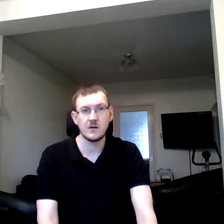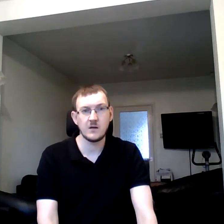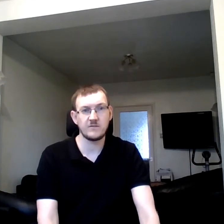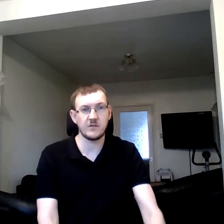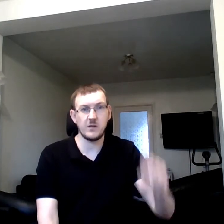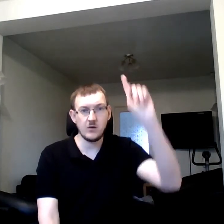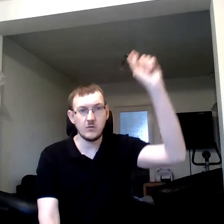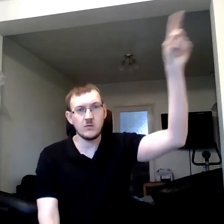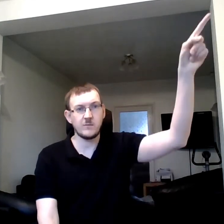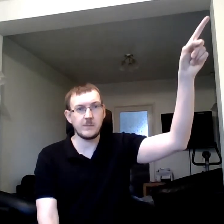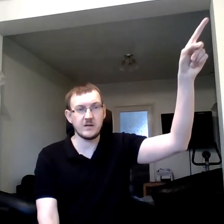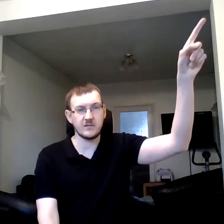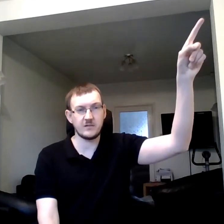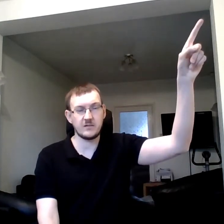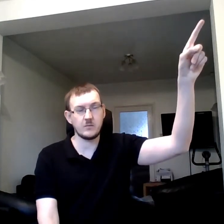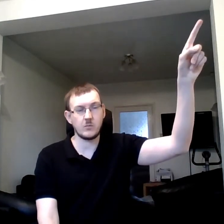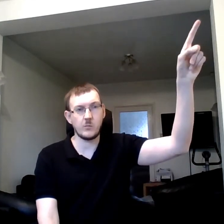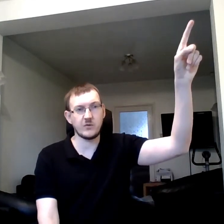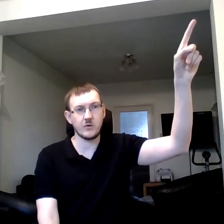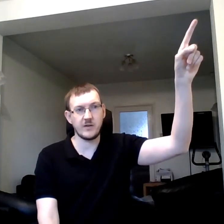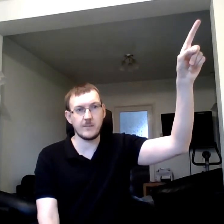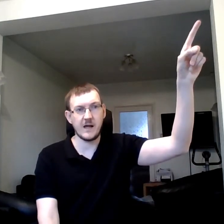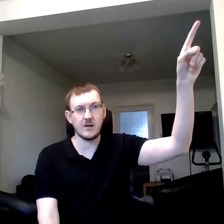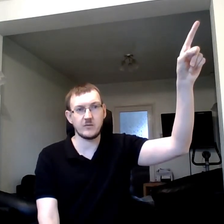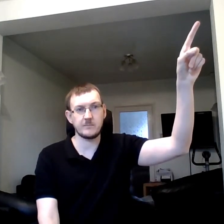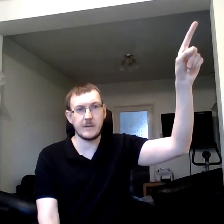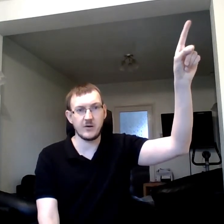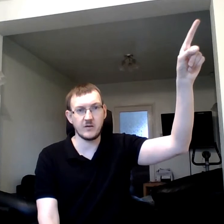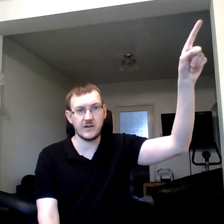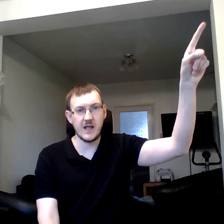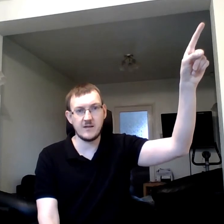So. You've. Because. We're talking about. About God again.